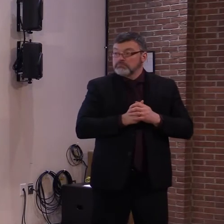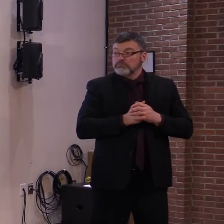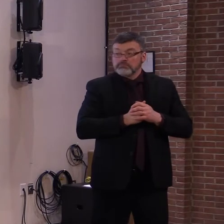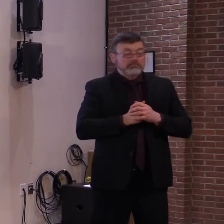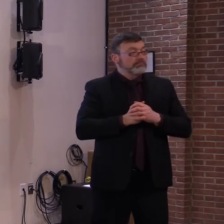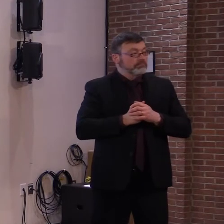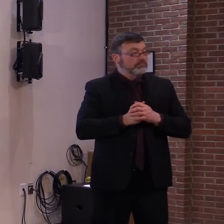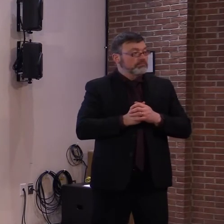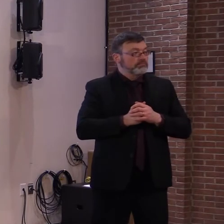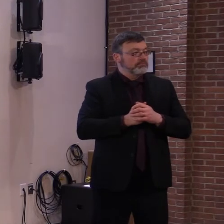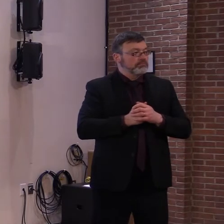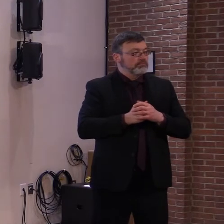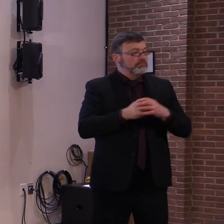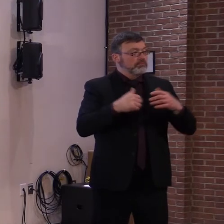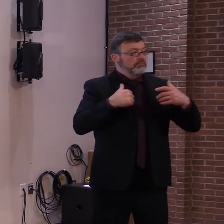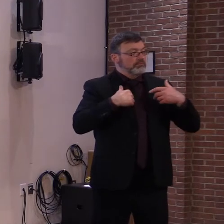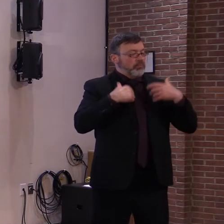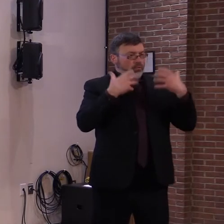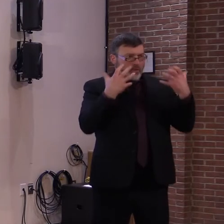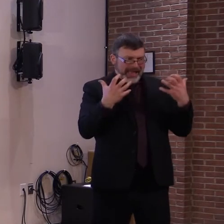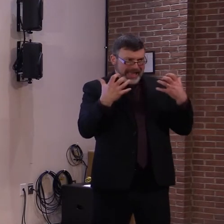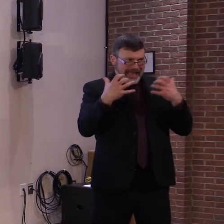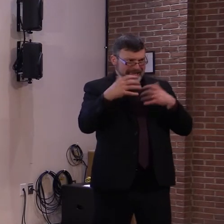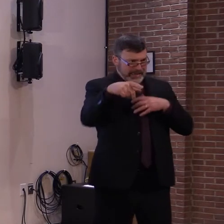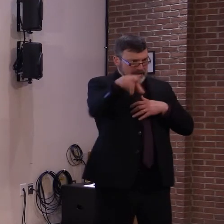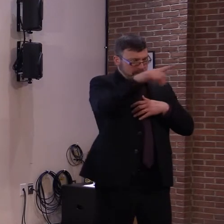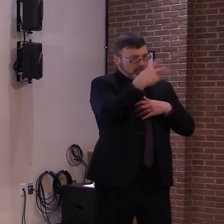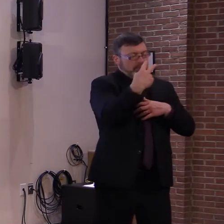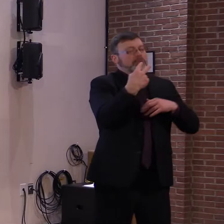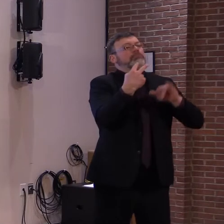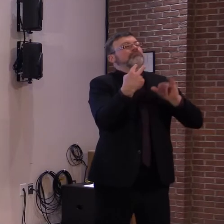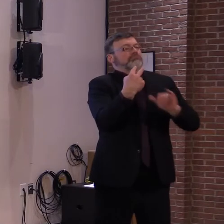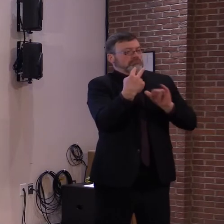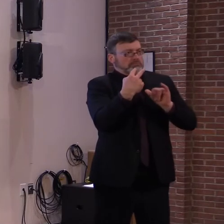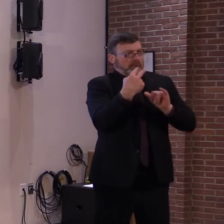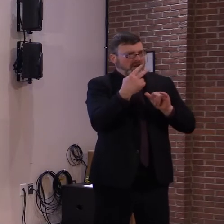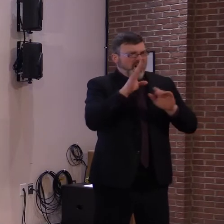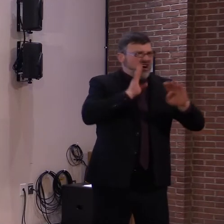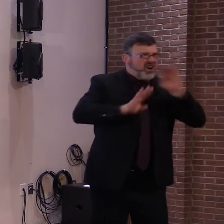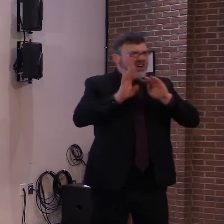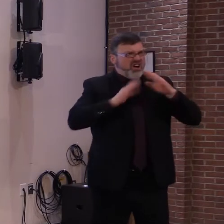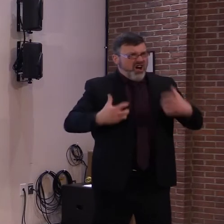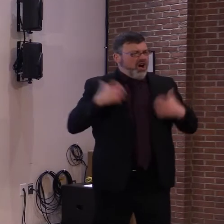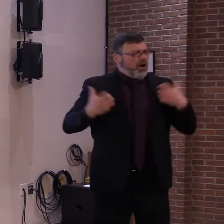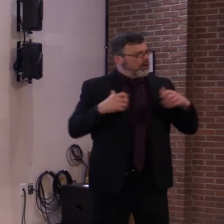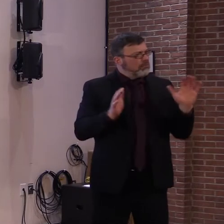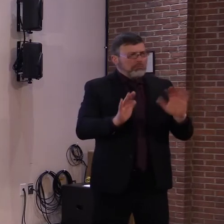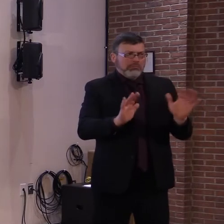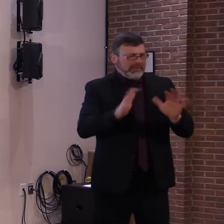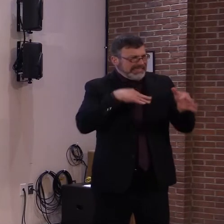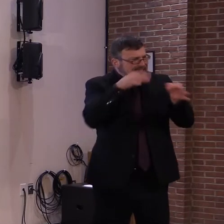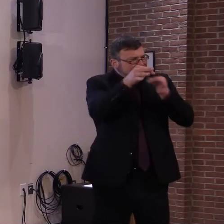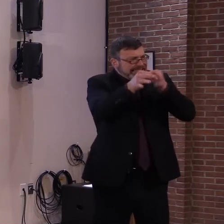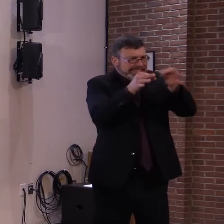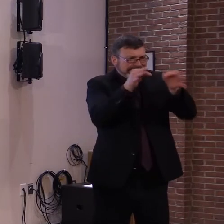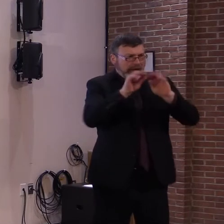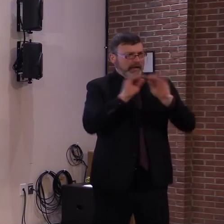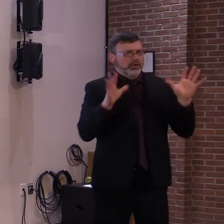disappointment we've seen in other states. So here's how the plan will work.